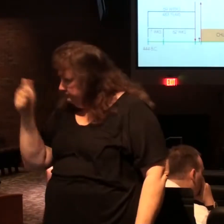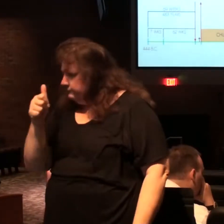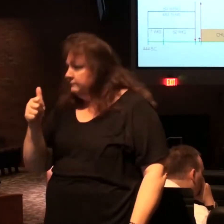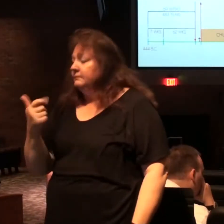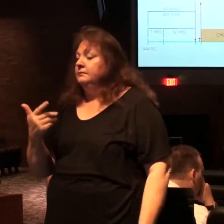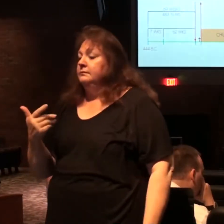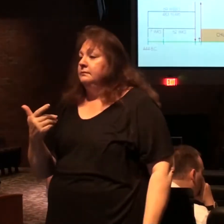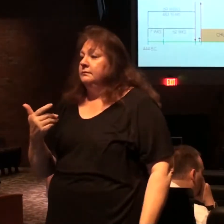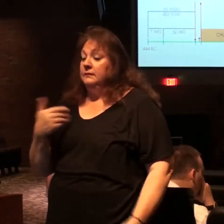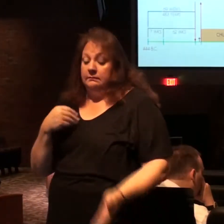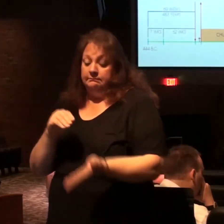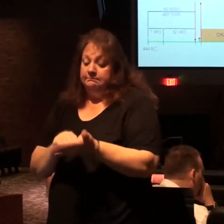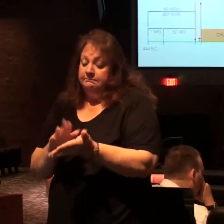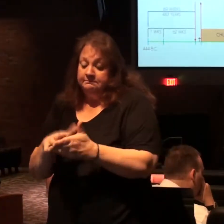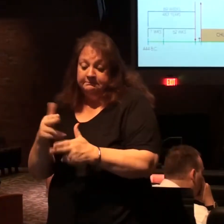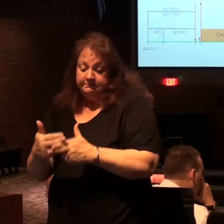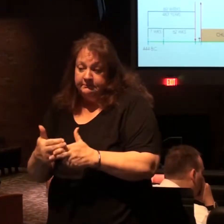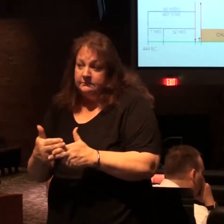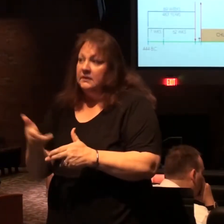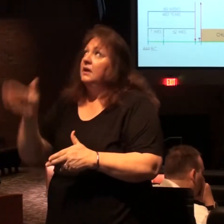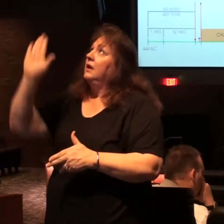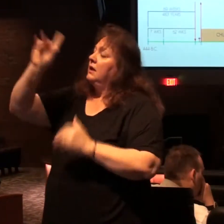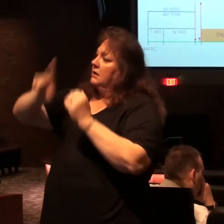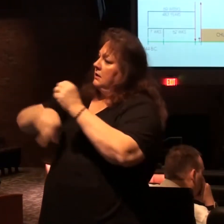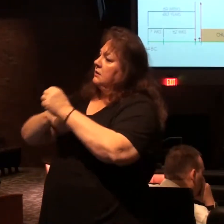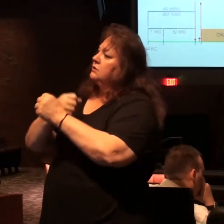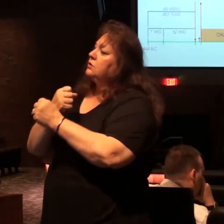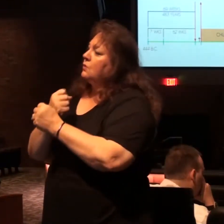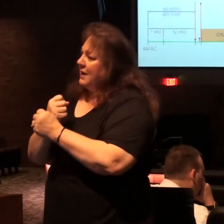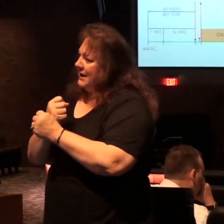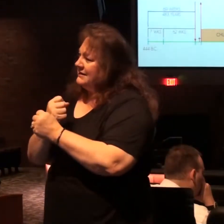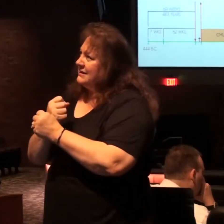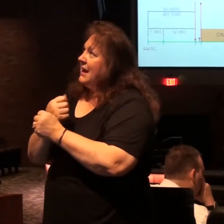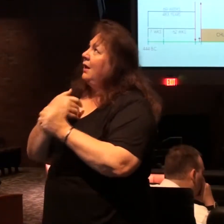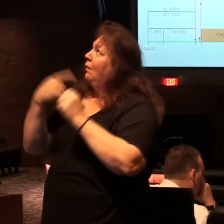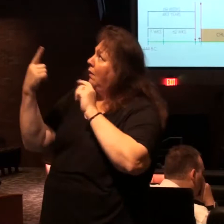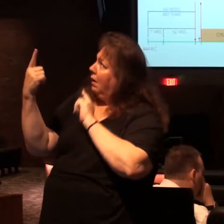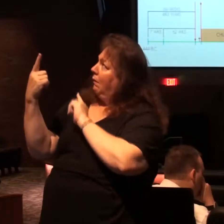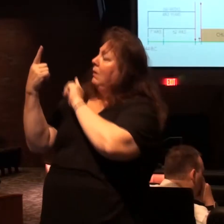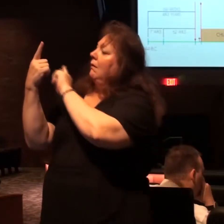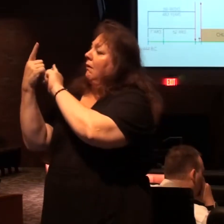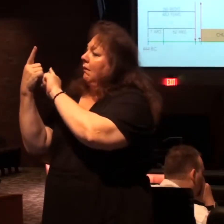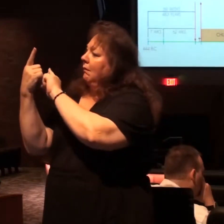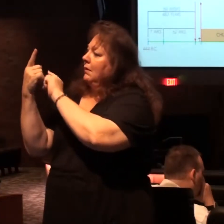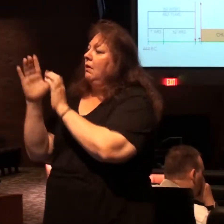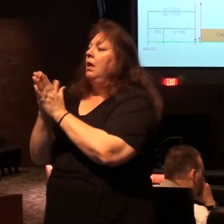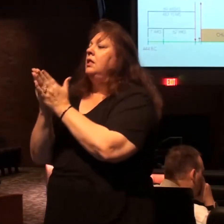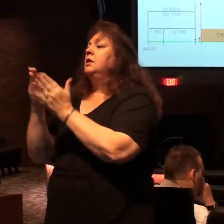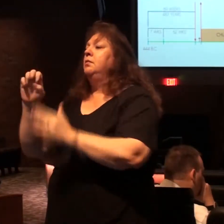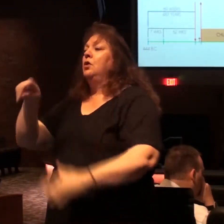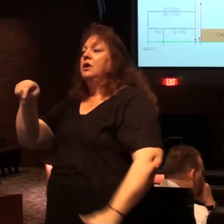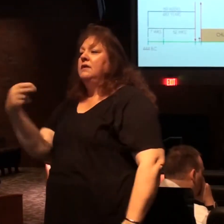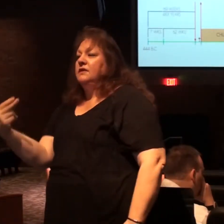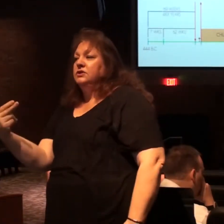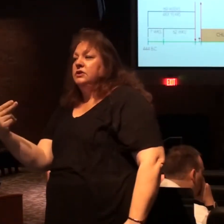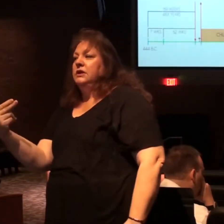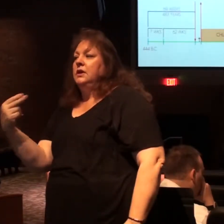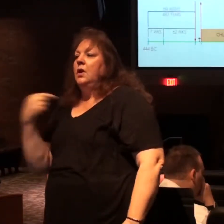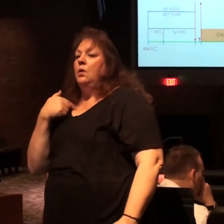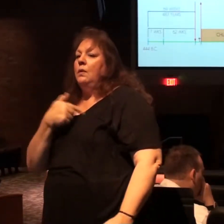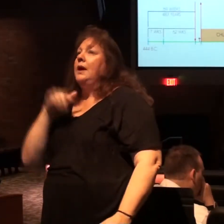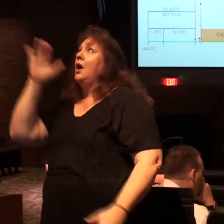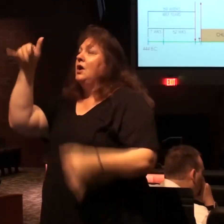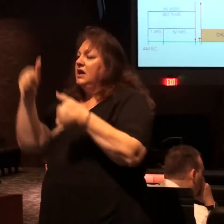I didn't put your name there and it's God's grace that any of us have come that's why the book of Ephesians says we will be trophies of